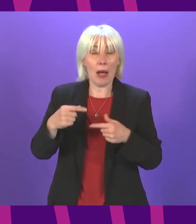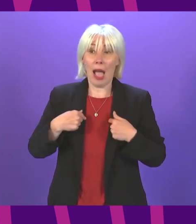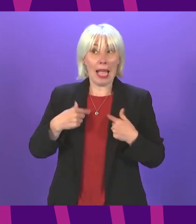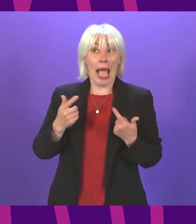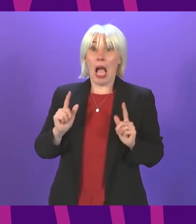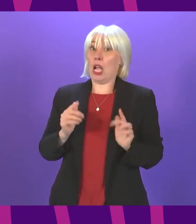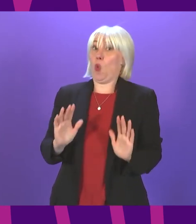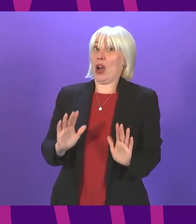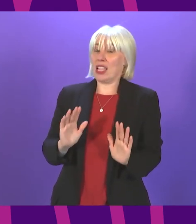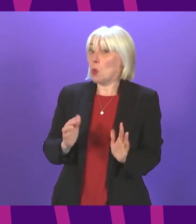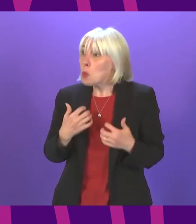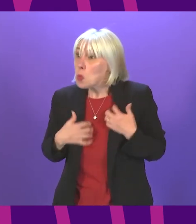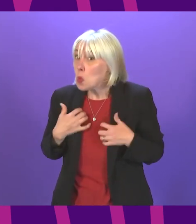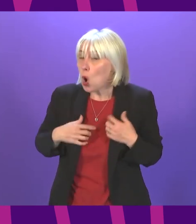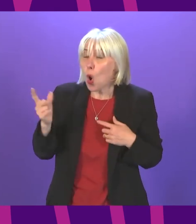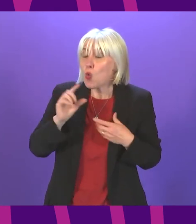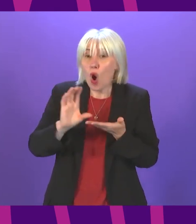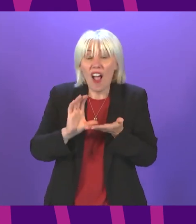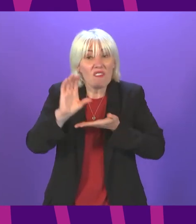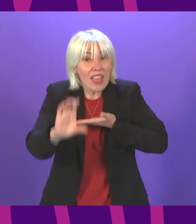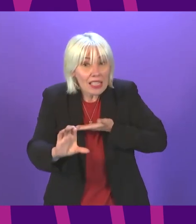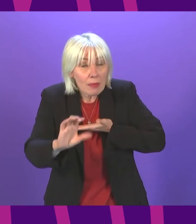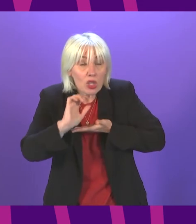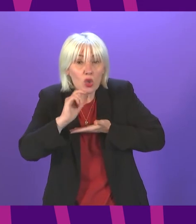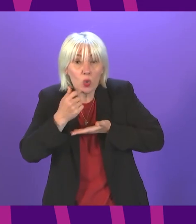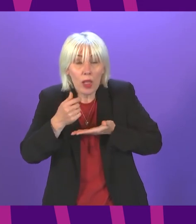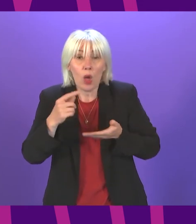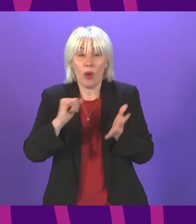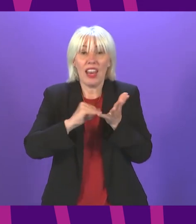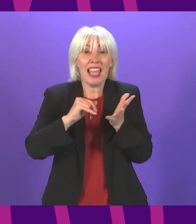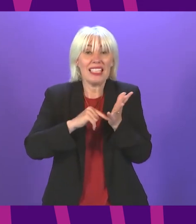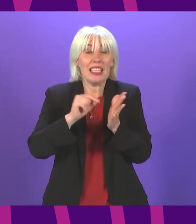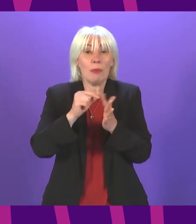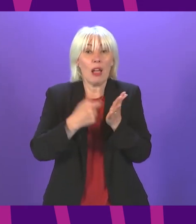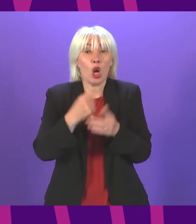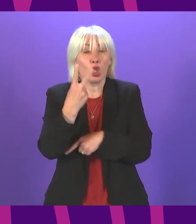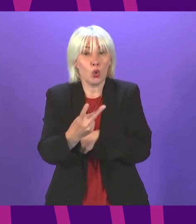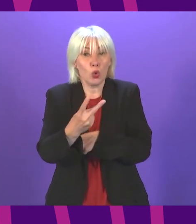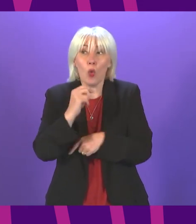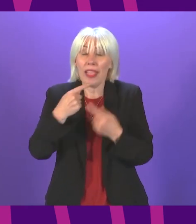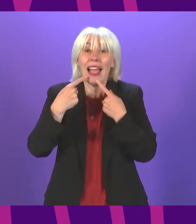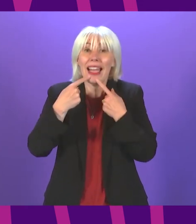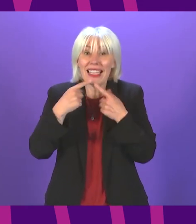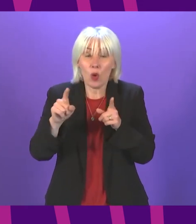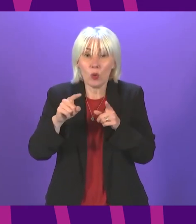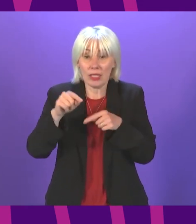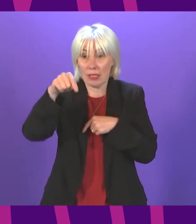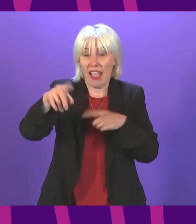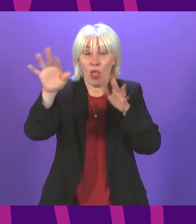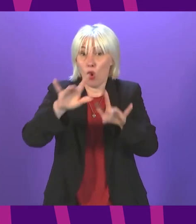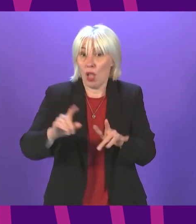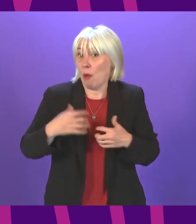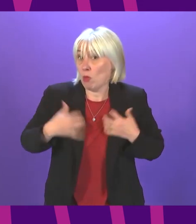can't wait to hear what investment will be announced when the STPR2 is announced later this autumn